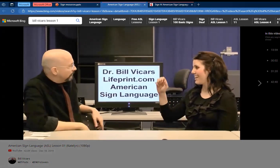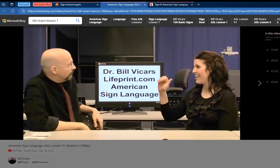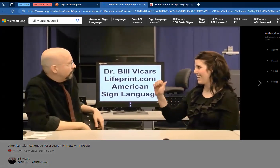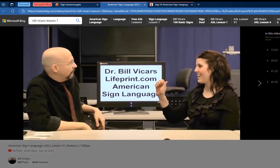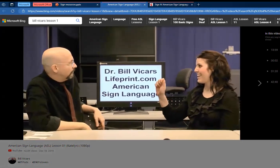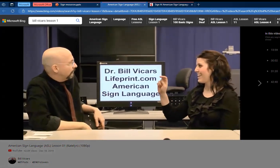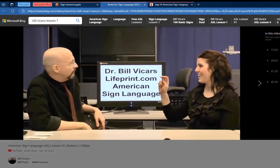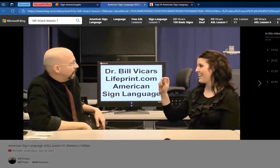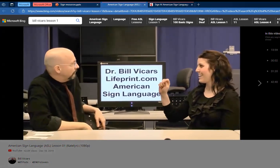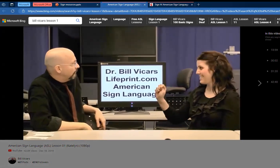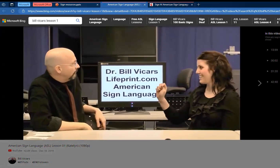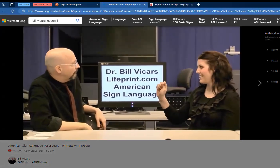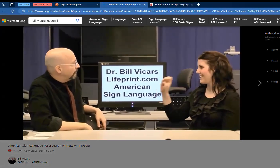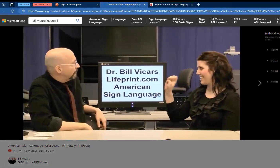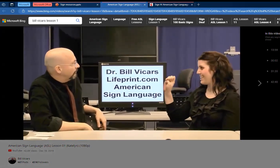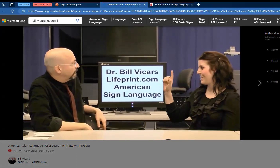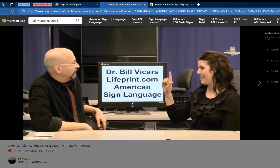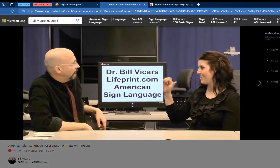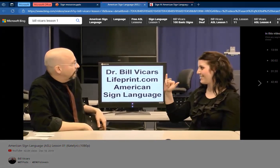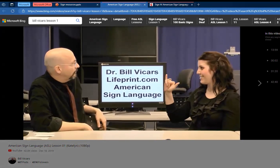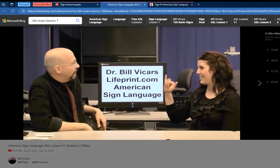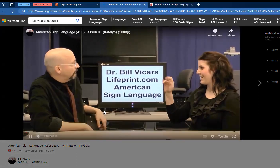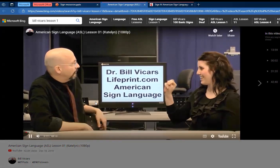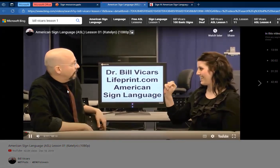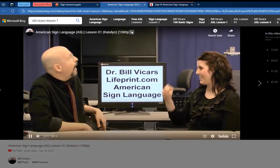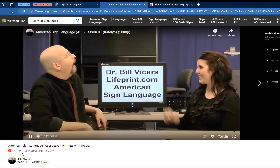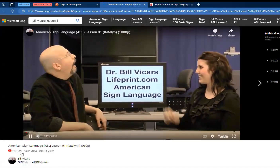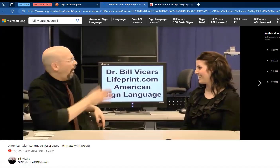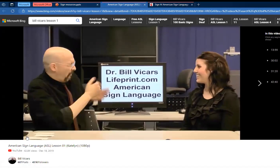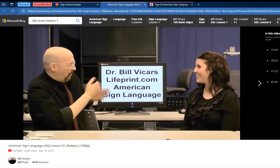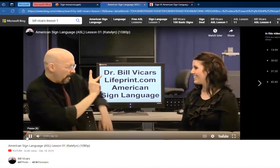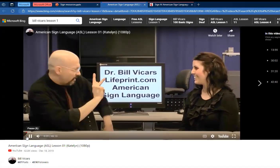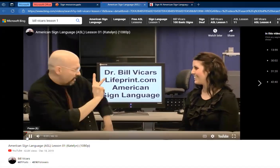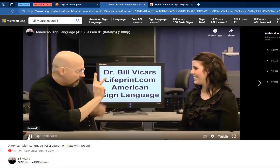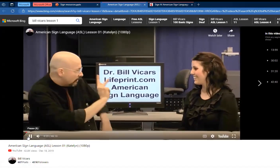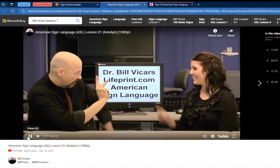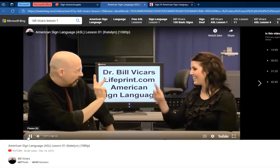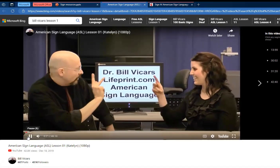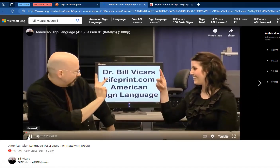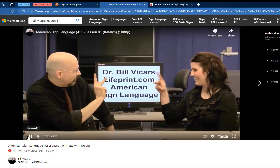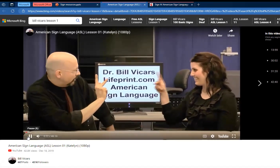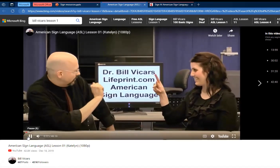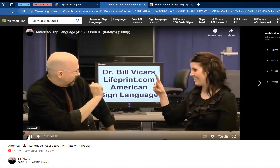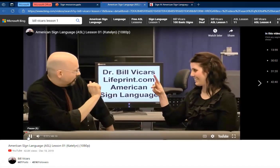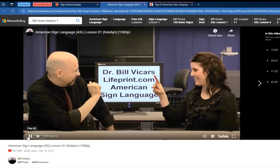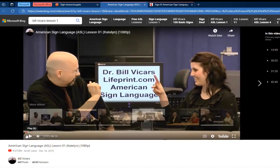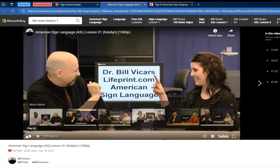My name. So he signs only. So it's a total immersion program. So that's kind of a neat piece.